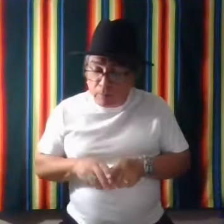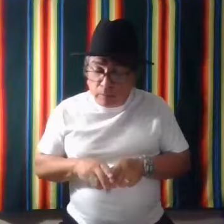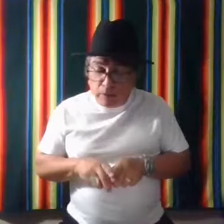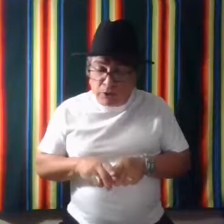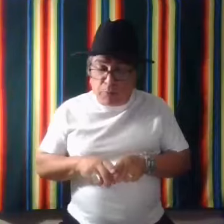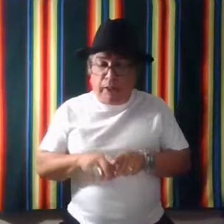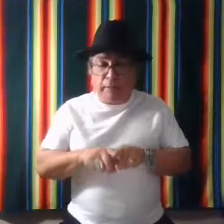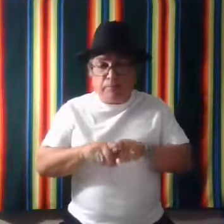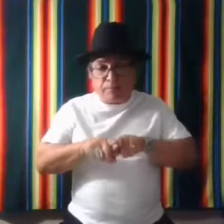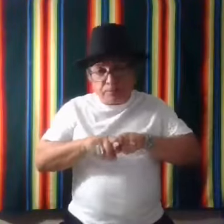split